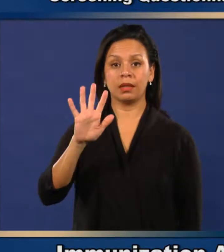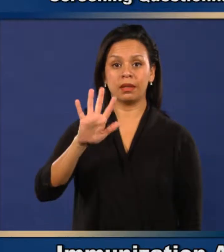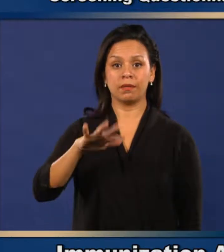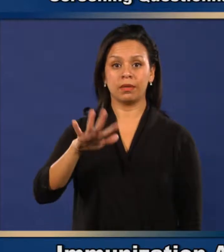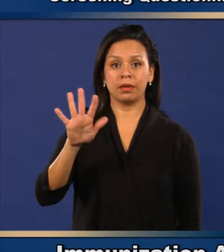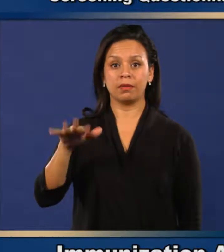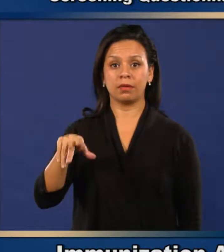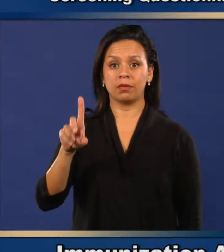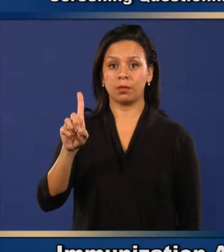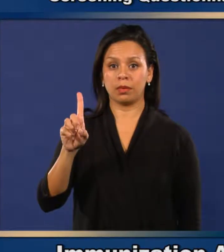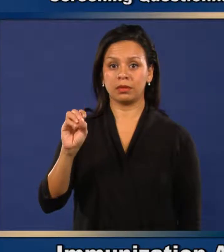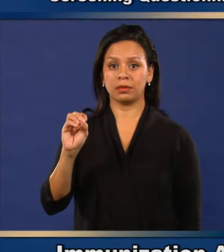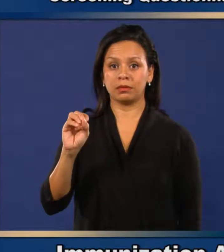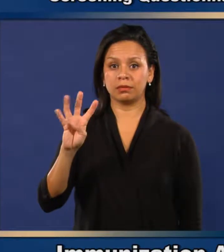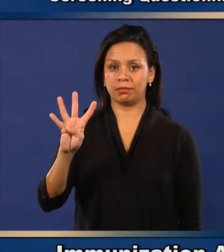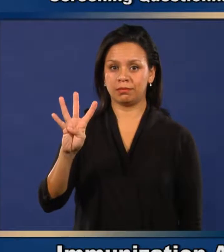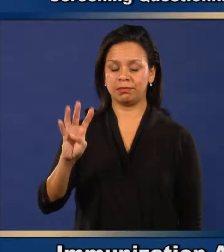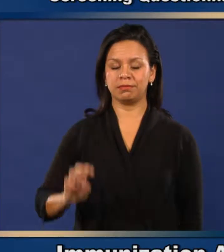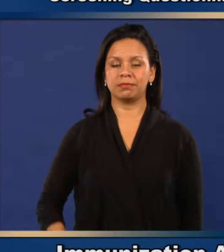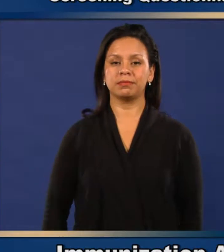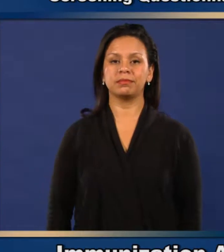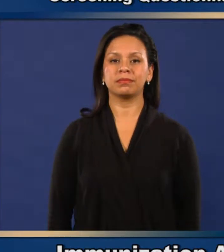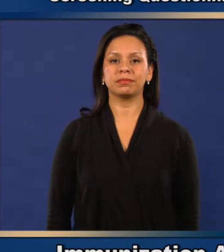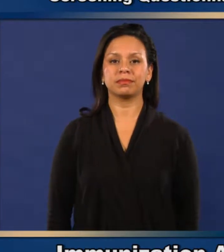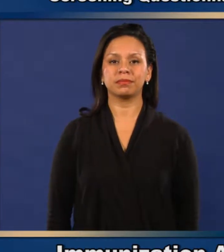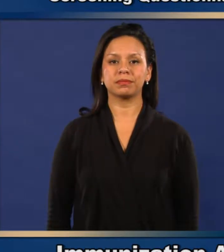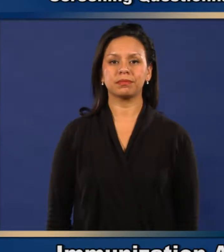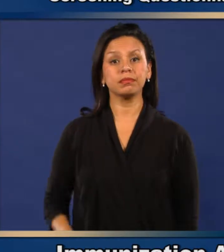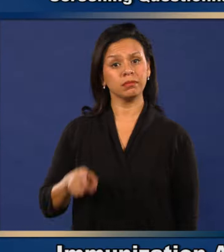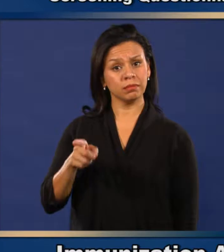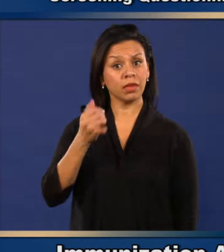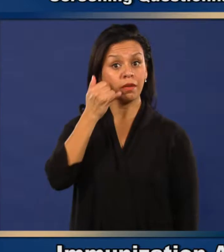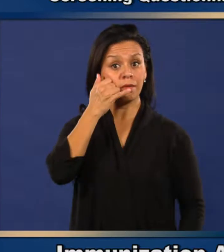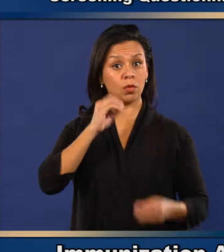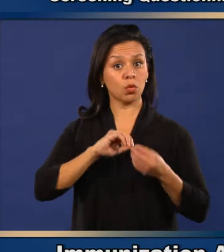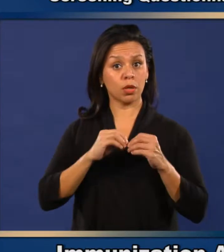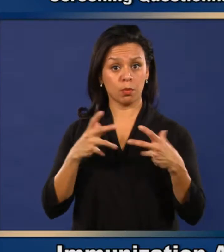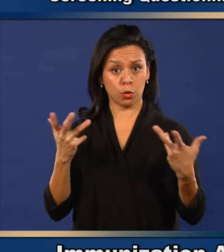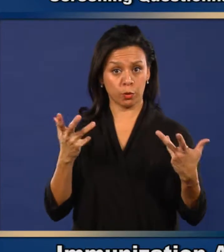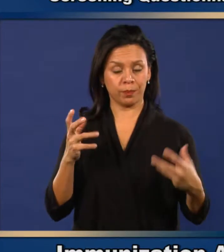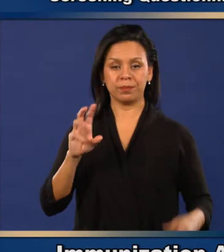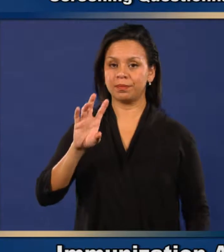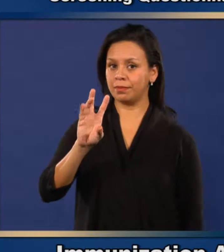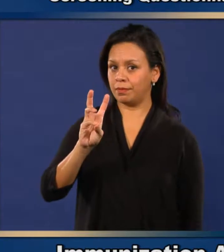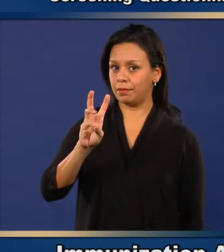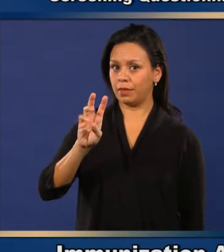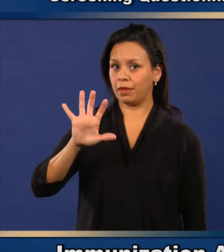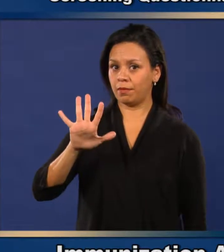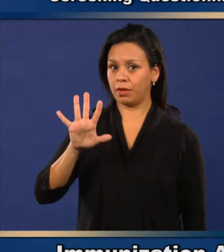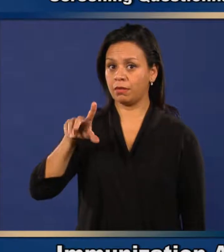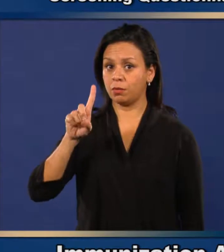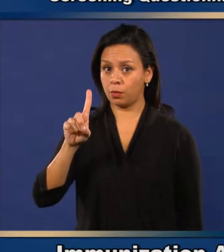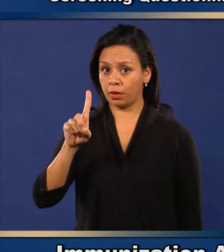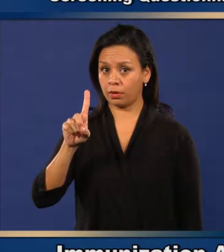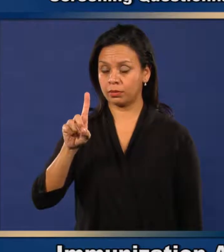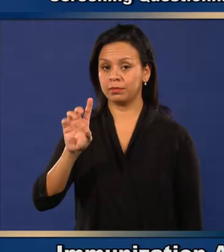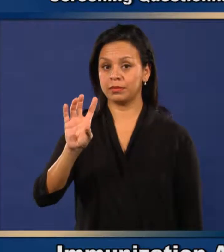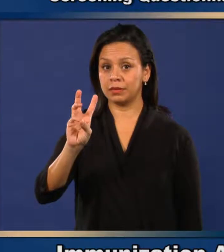55104. Their phone number is